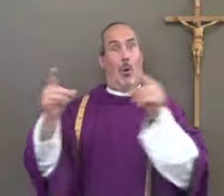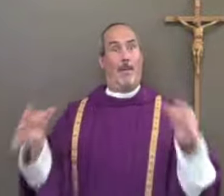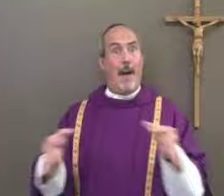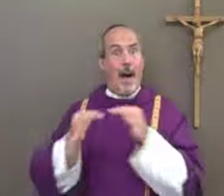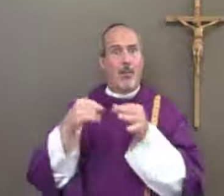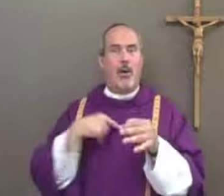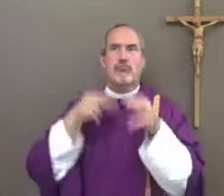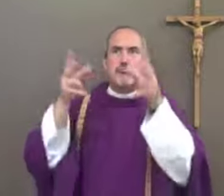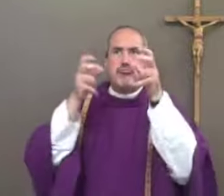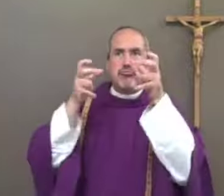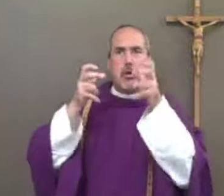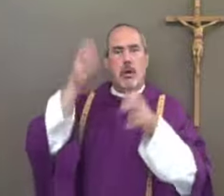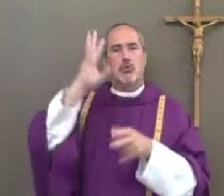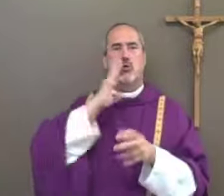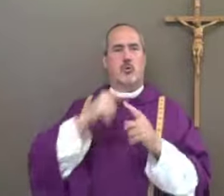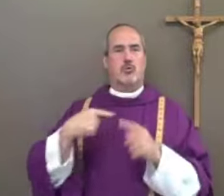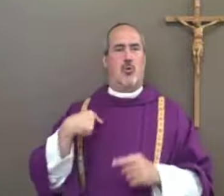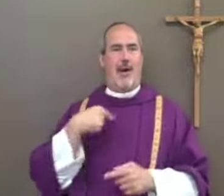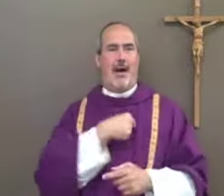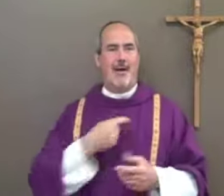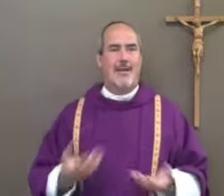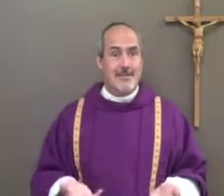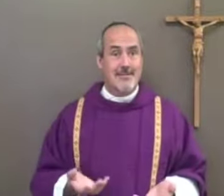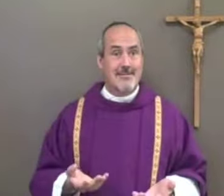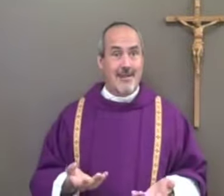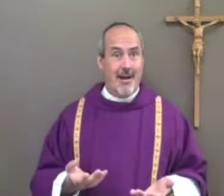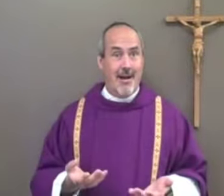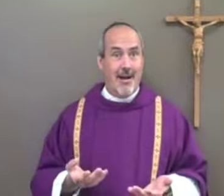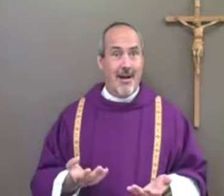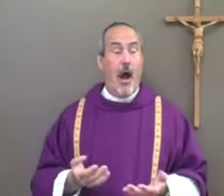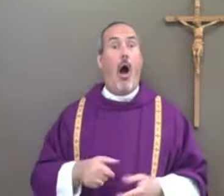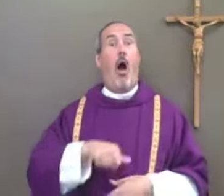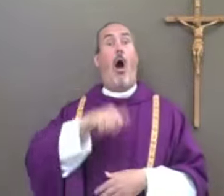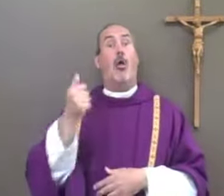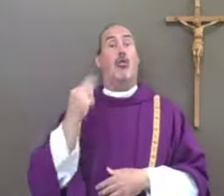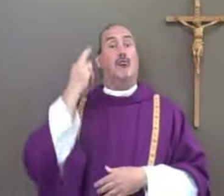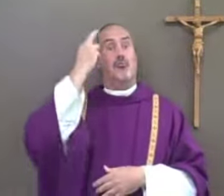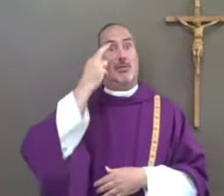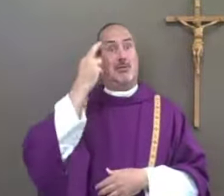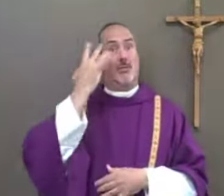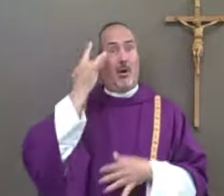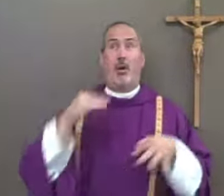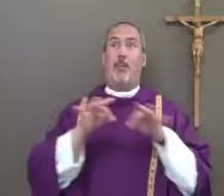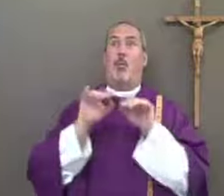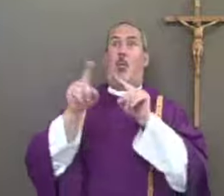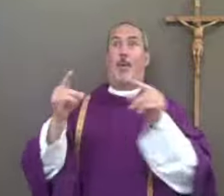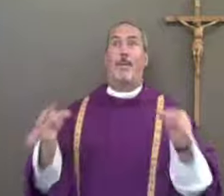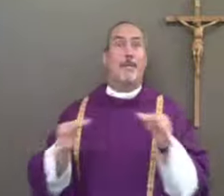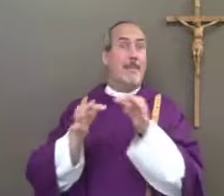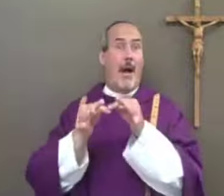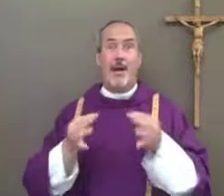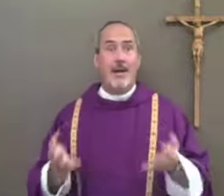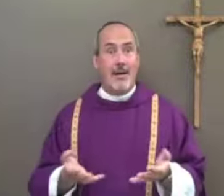those readings. And when we go to Mass, we get to hear his voice. And the third reason Mass is important